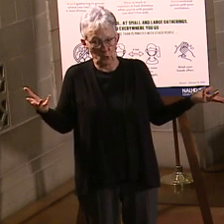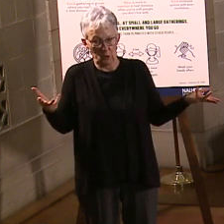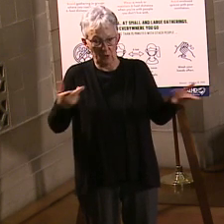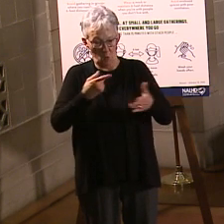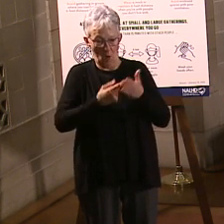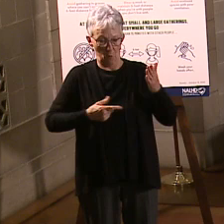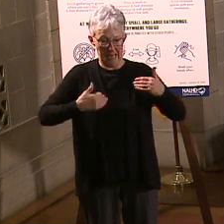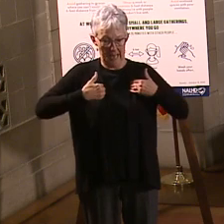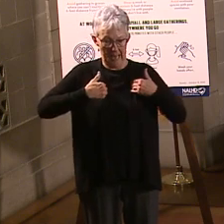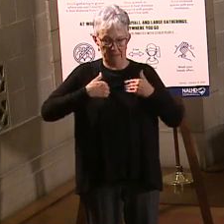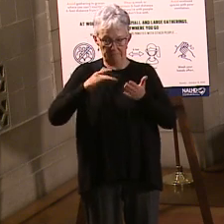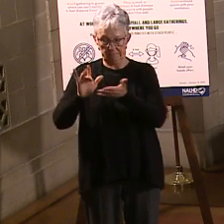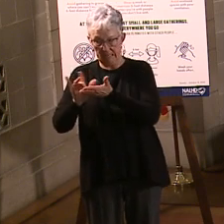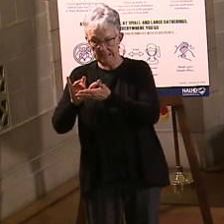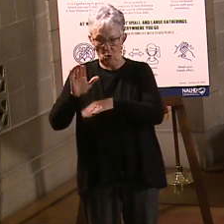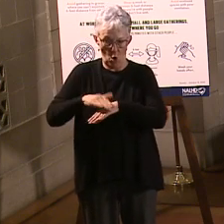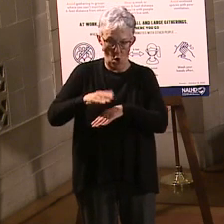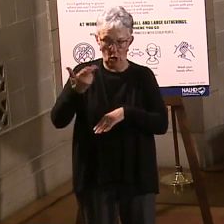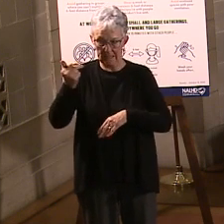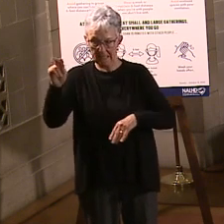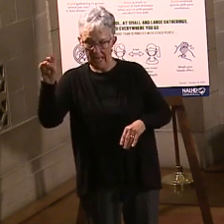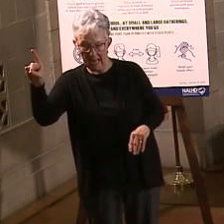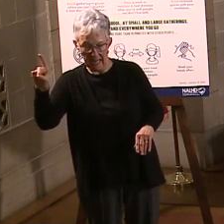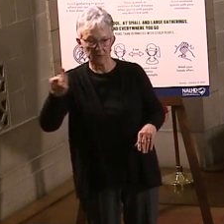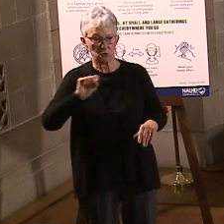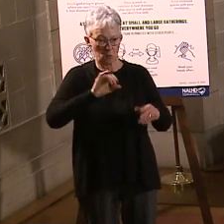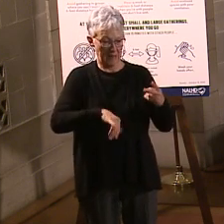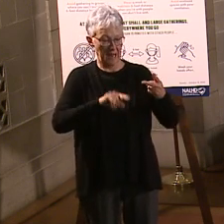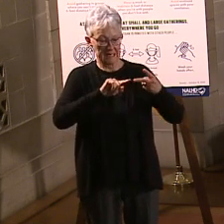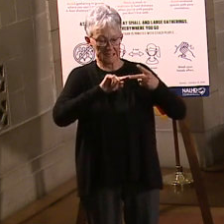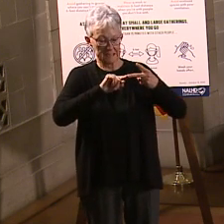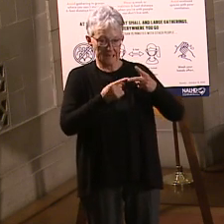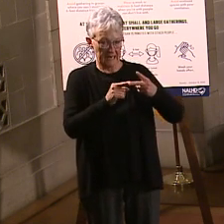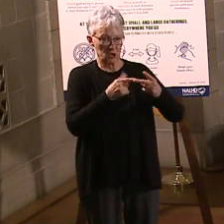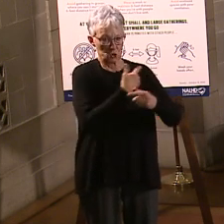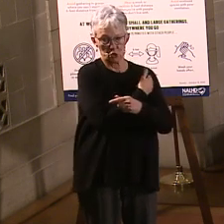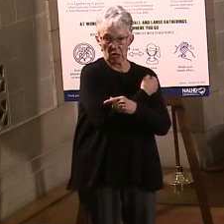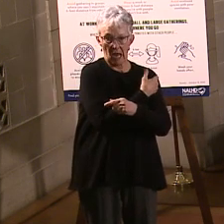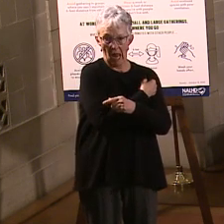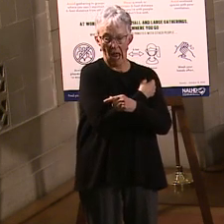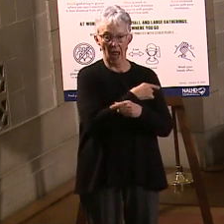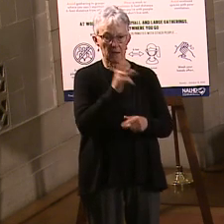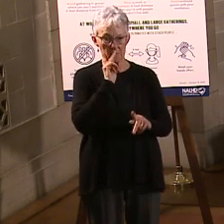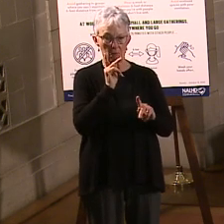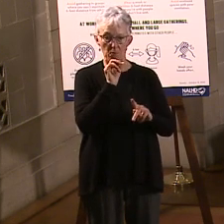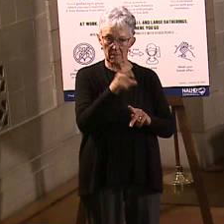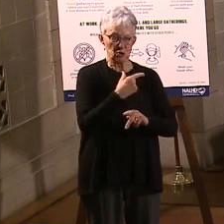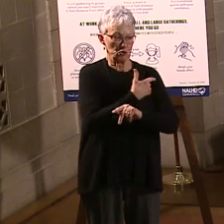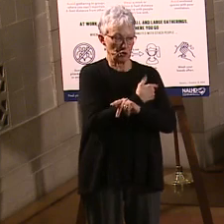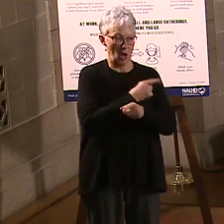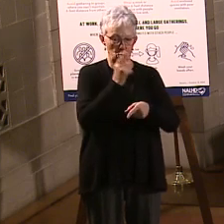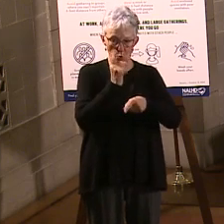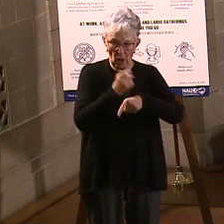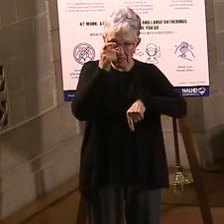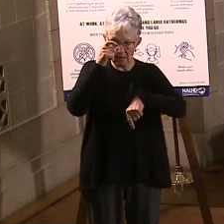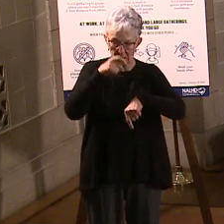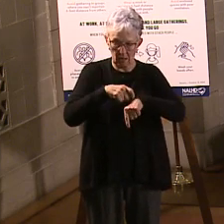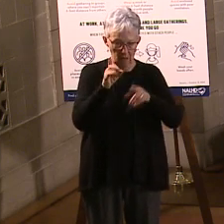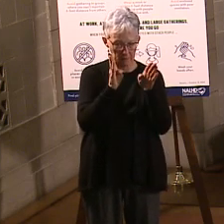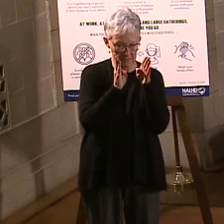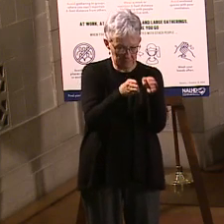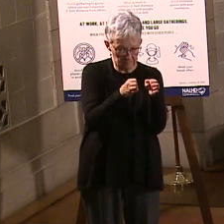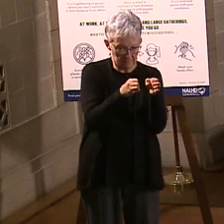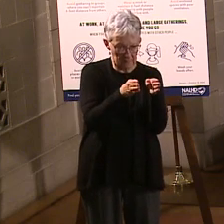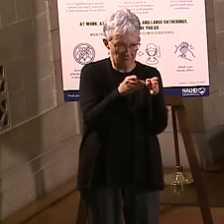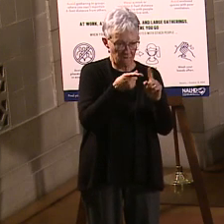look at that to be a little bit lower just because people need to get those at the proper intervals. And then you can see on the right side,